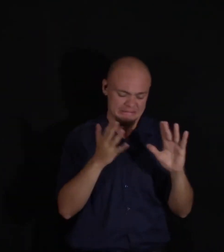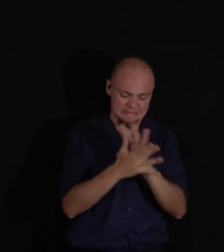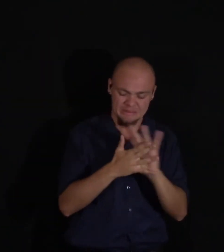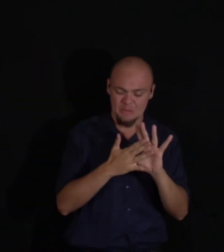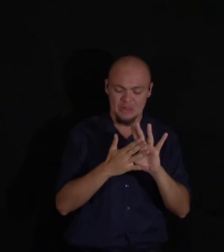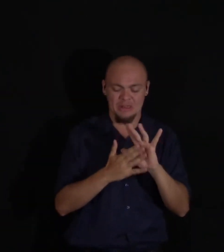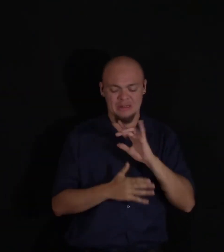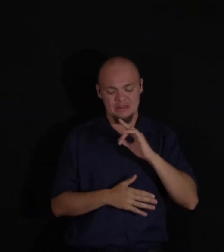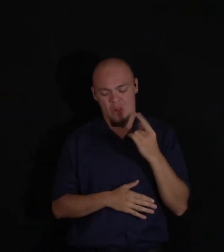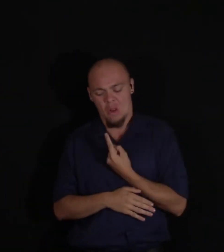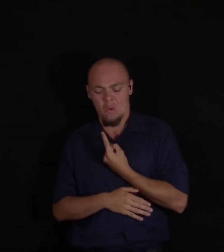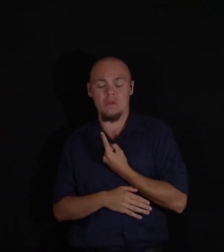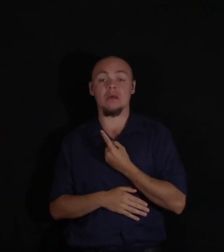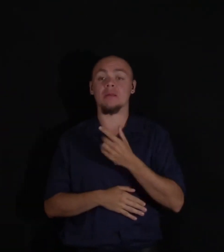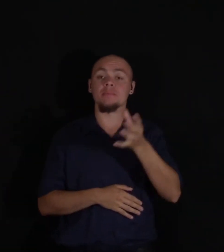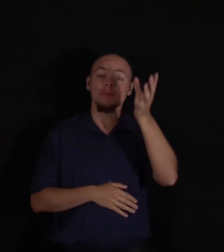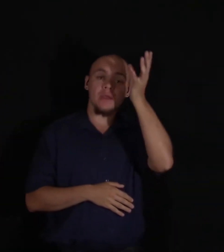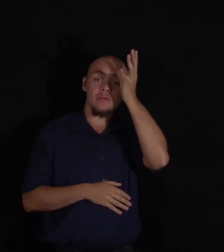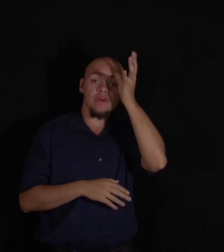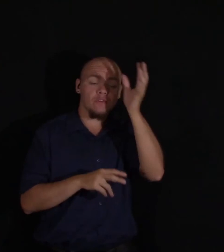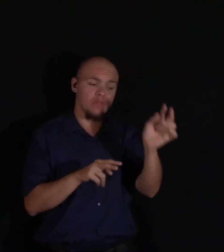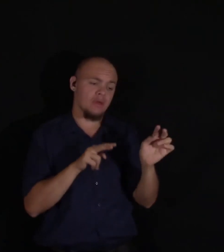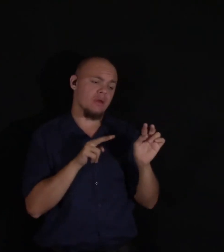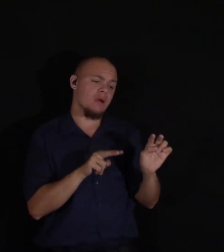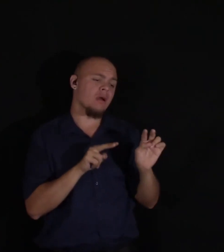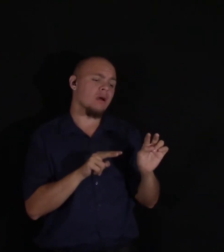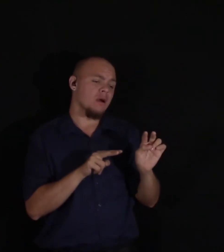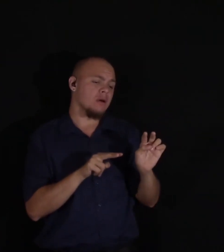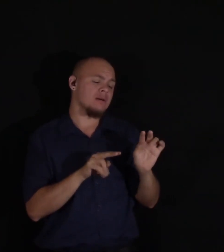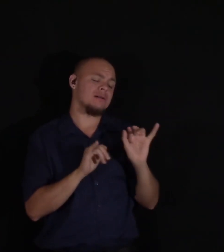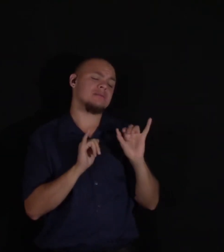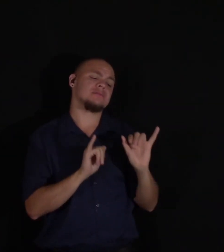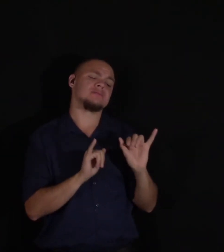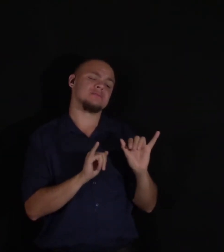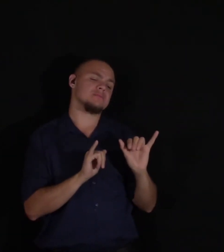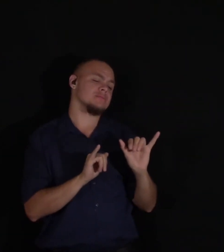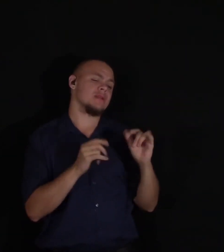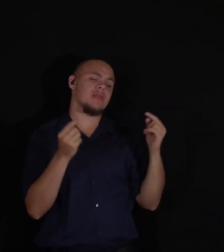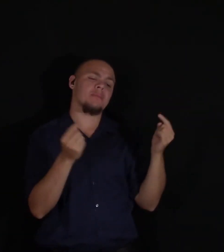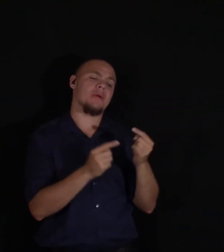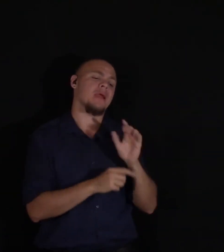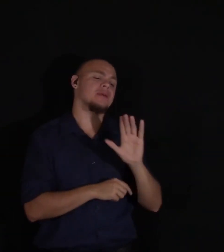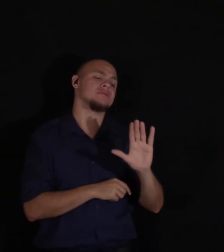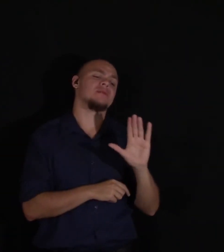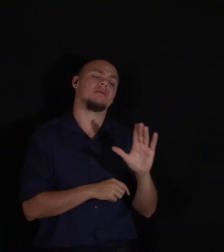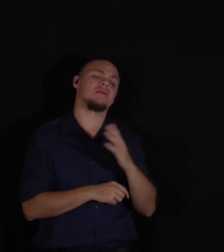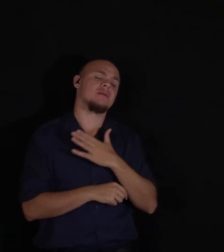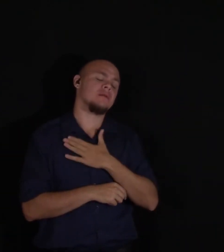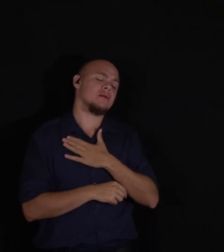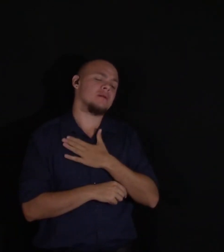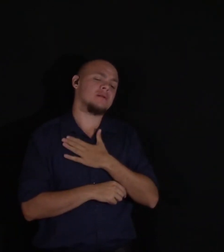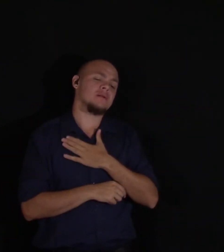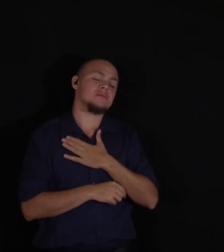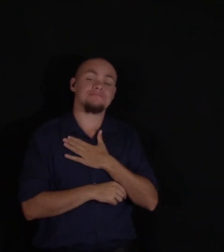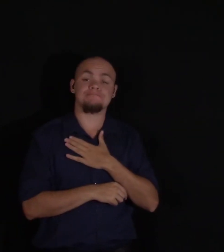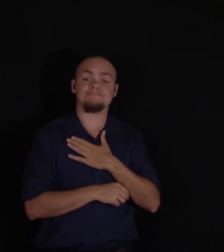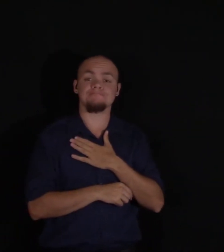My father observed with pain the alteration perceptible in my disposition and habits, and endeavored, by